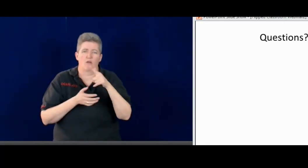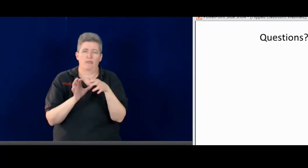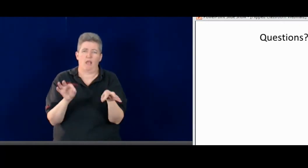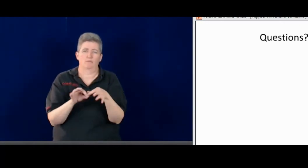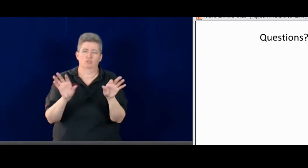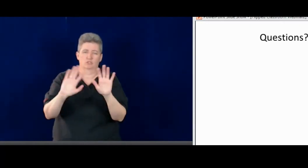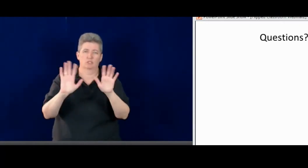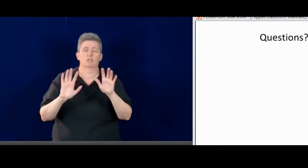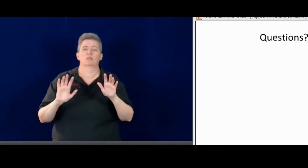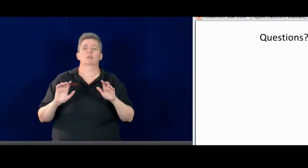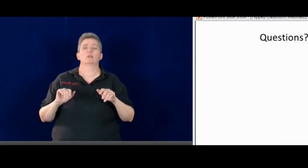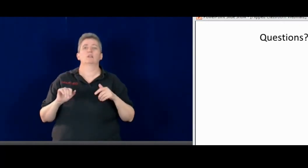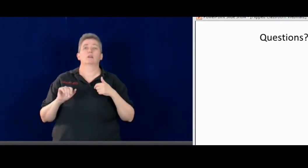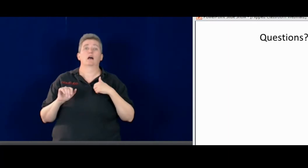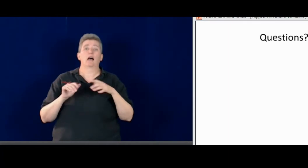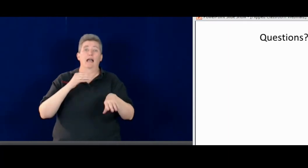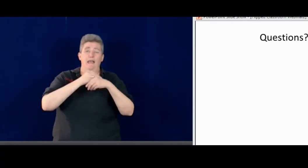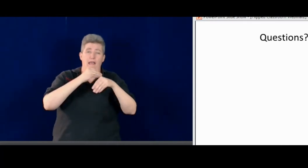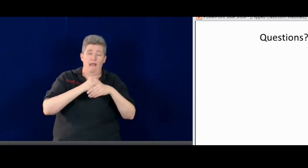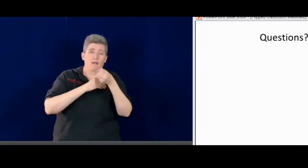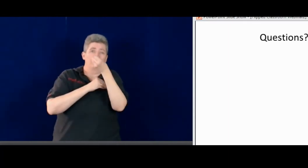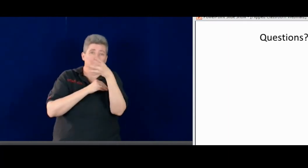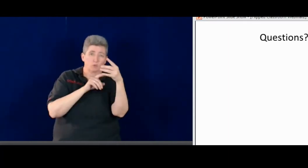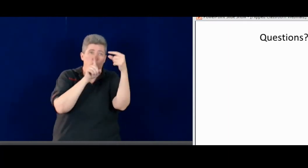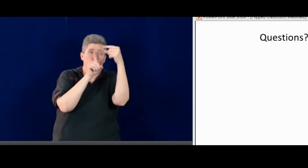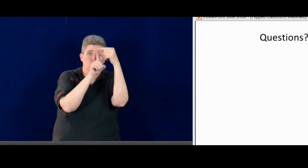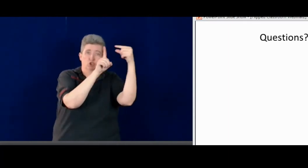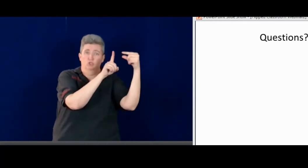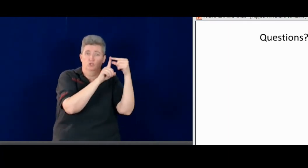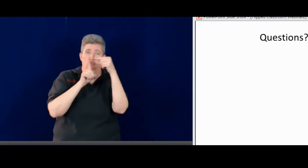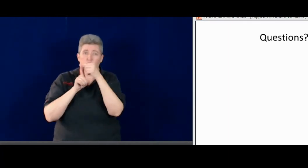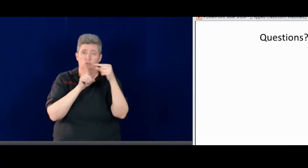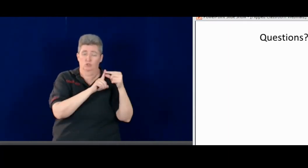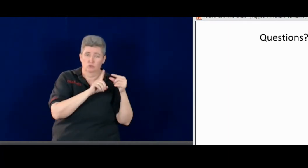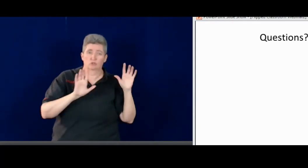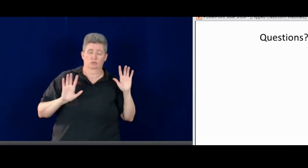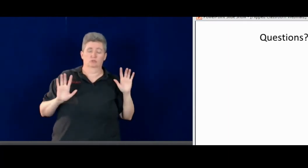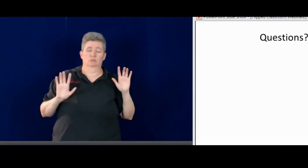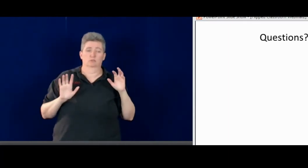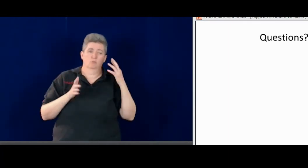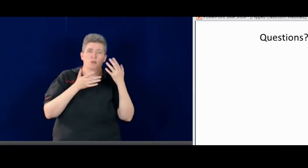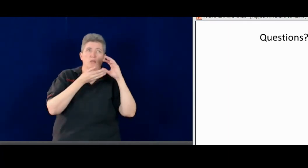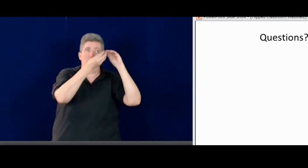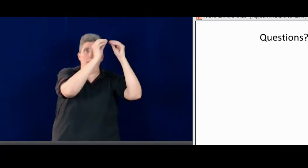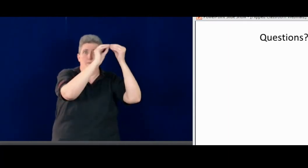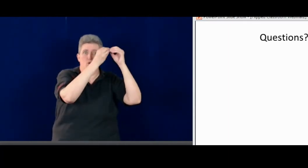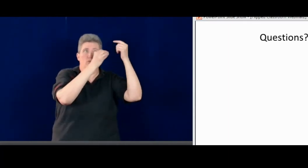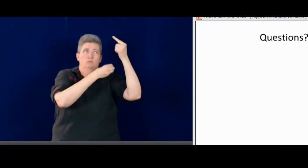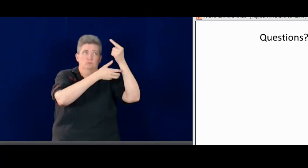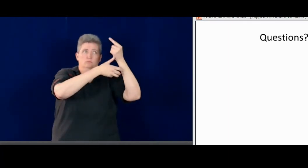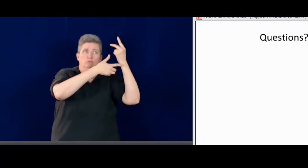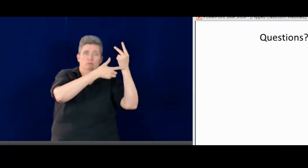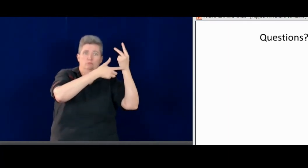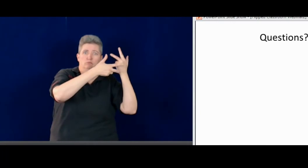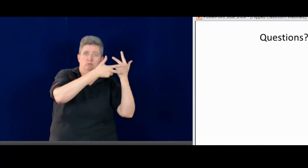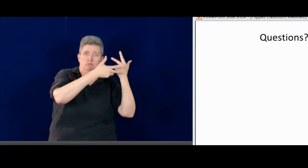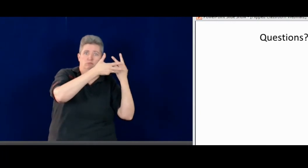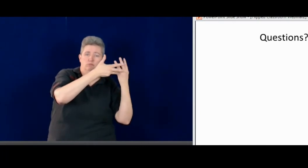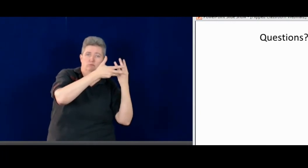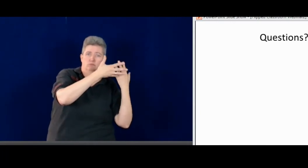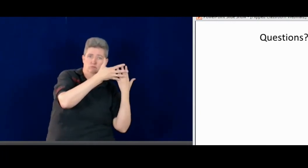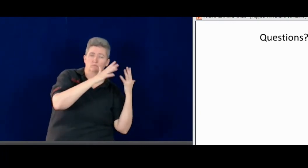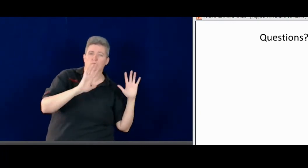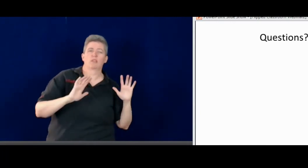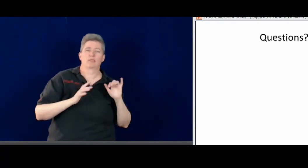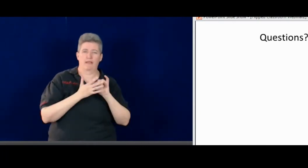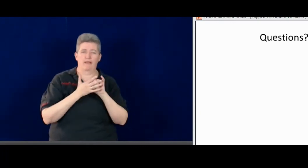rely on all of the content and copying that. I add a few words on the screen. Maybe numbers. I'll